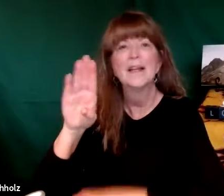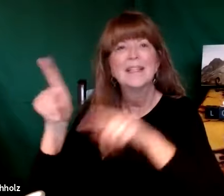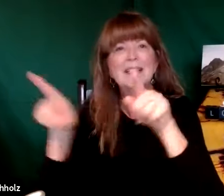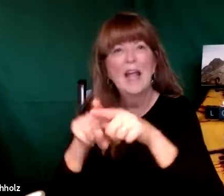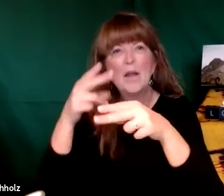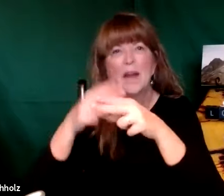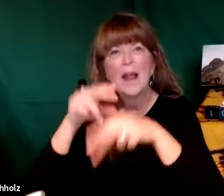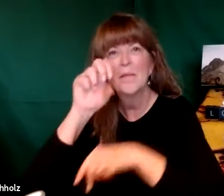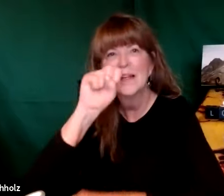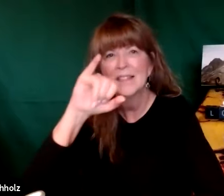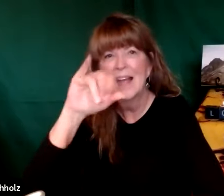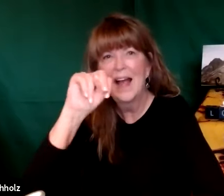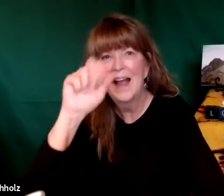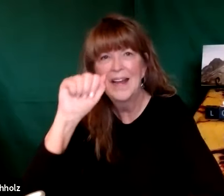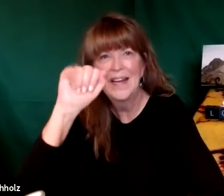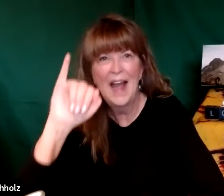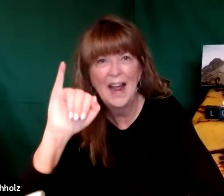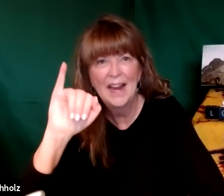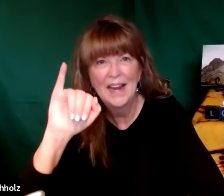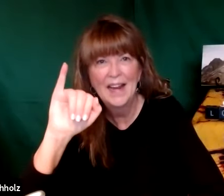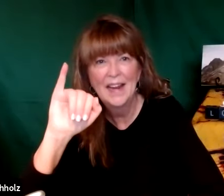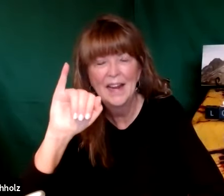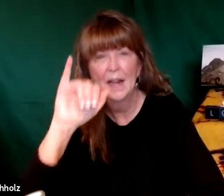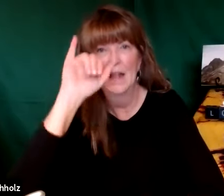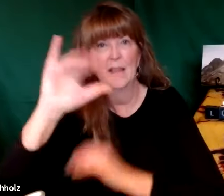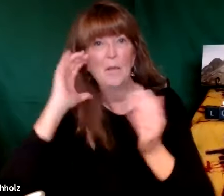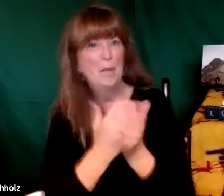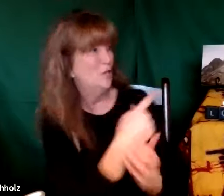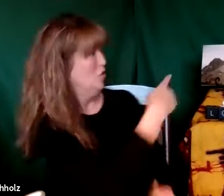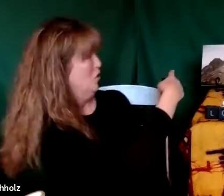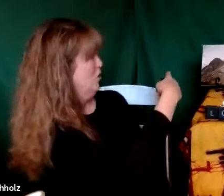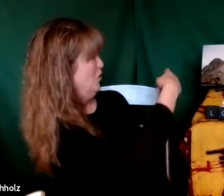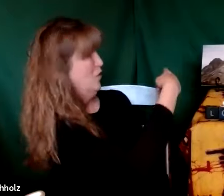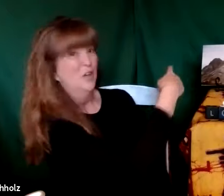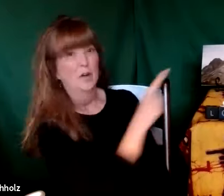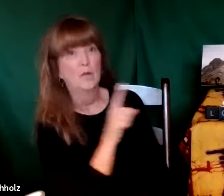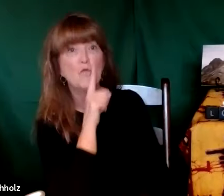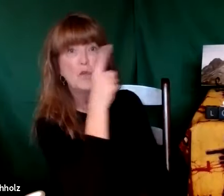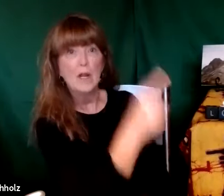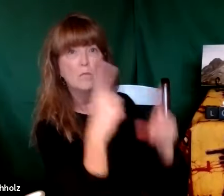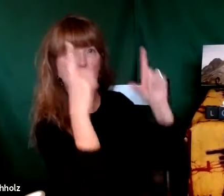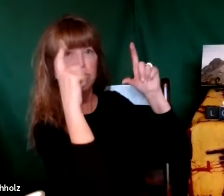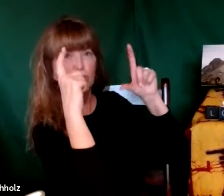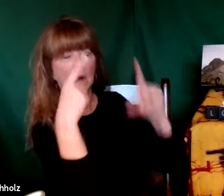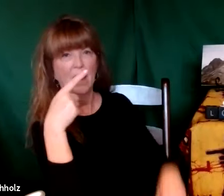wherever you see the word Horeb it means Sinai it's the same mountain and there's a picture of it right behind me